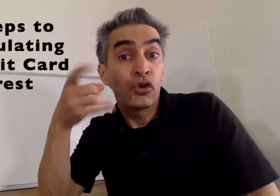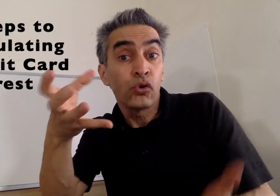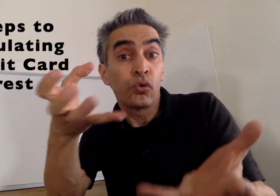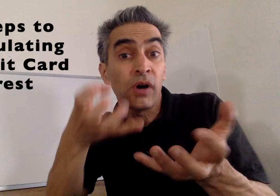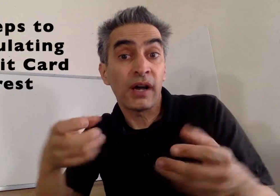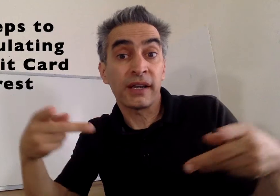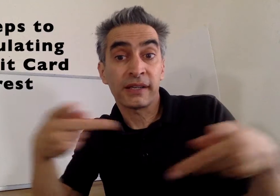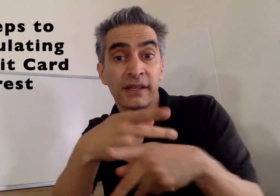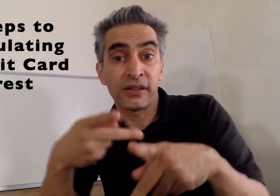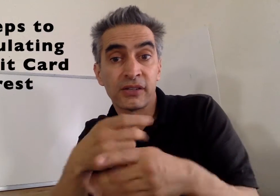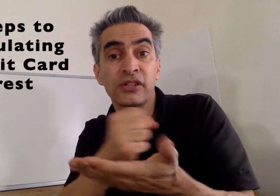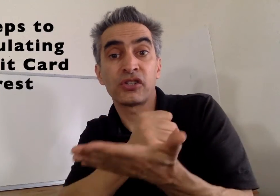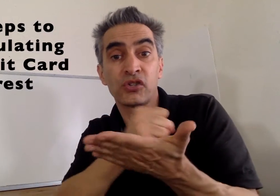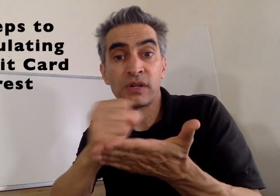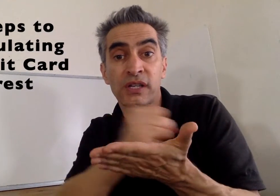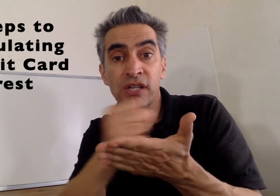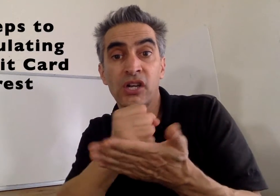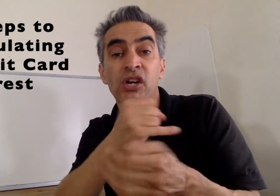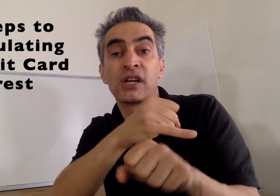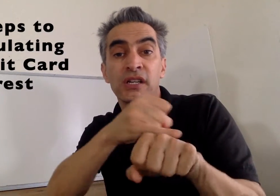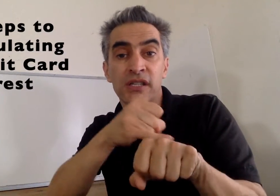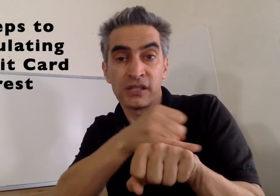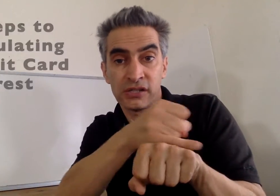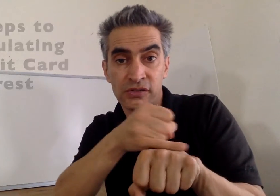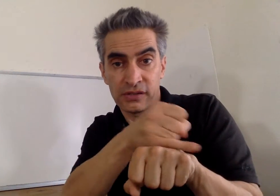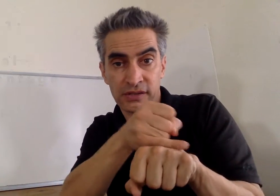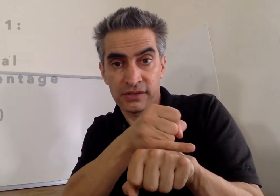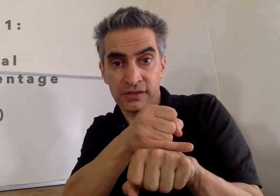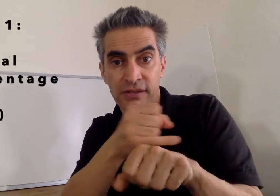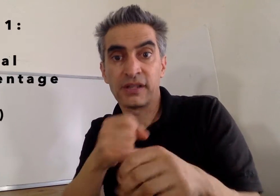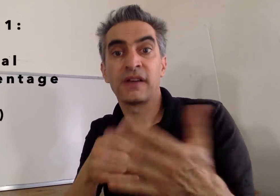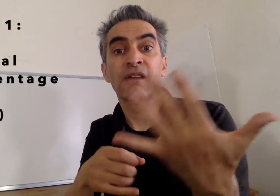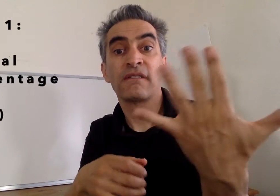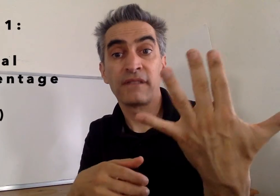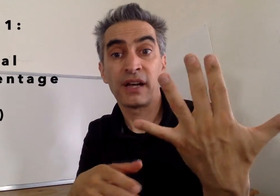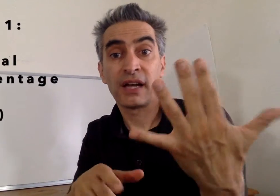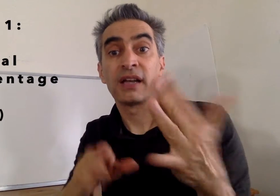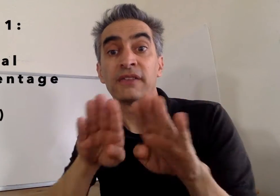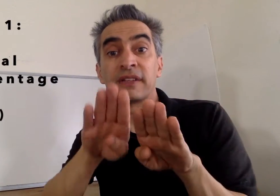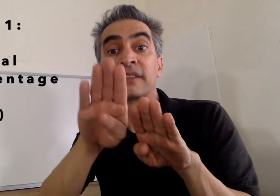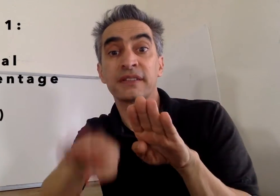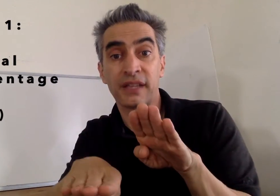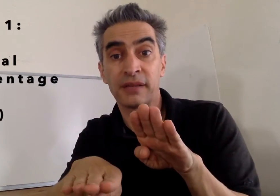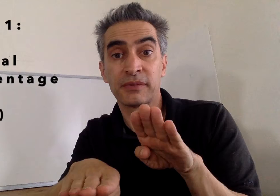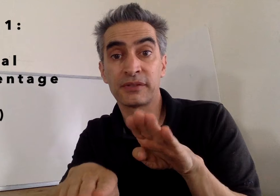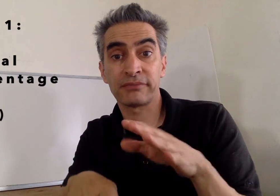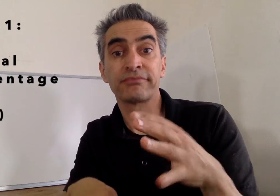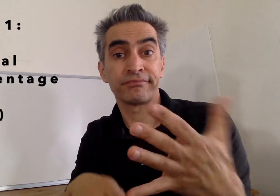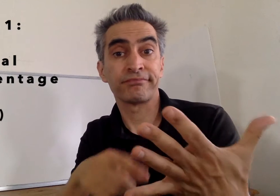If you want to calculate credit card interest, there's five steps you need to follow.